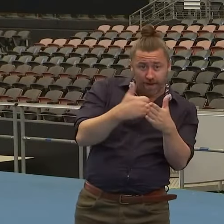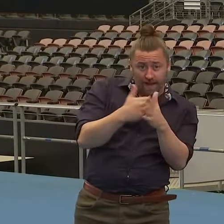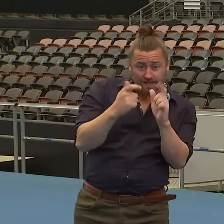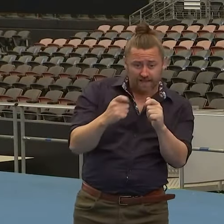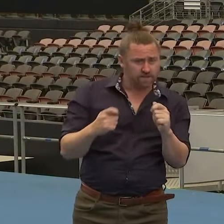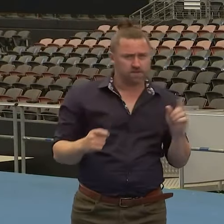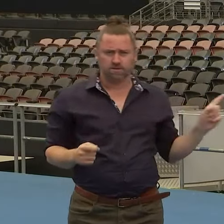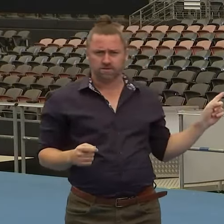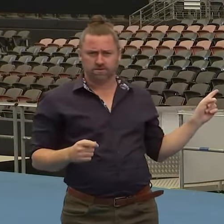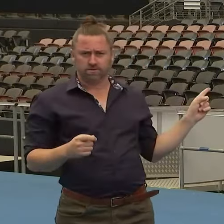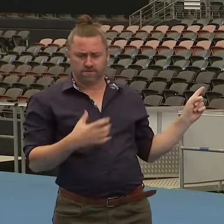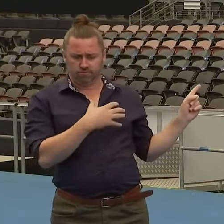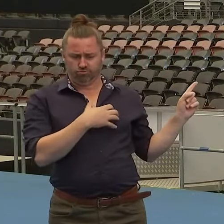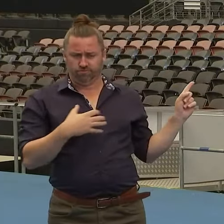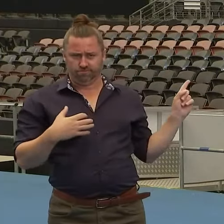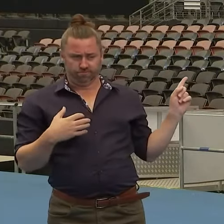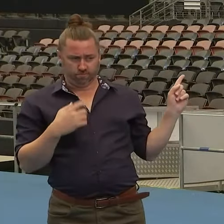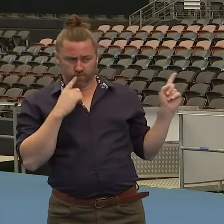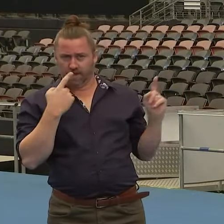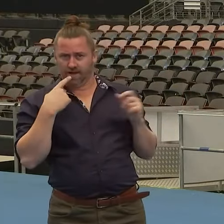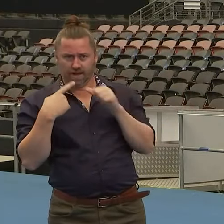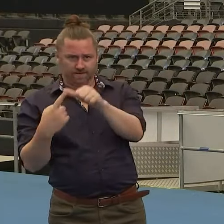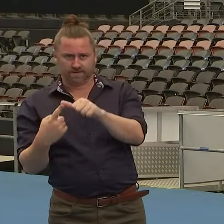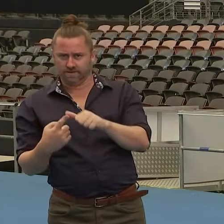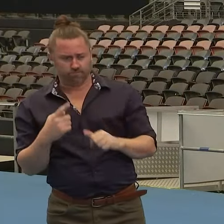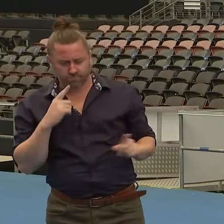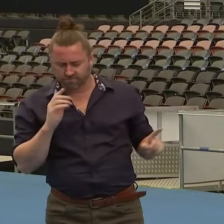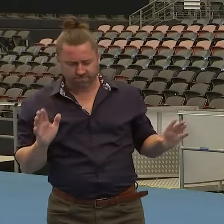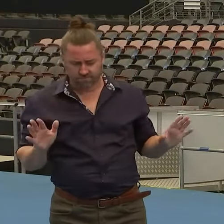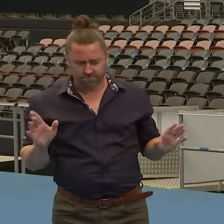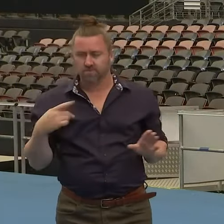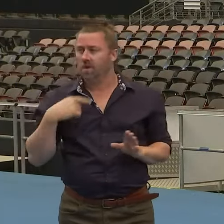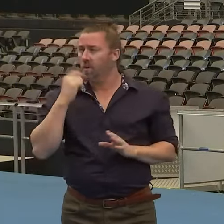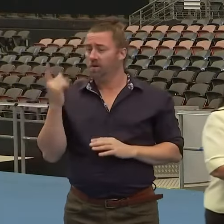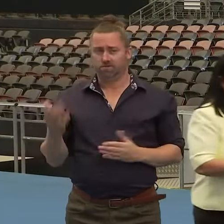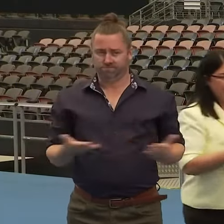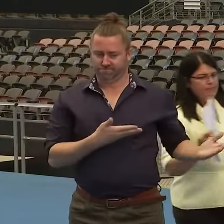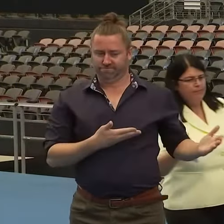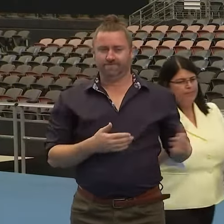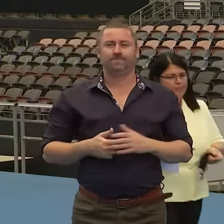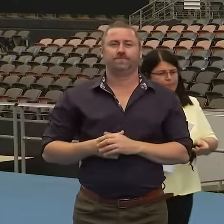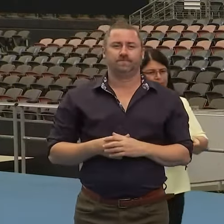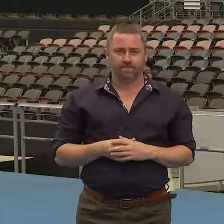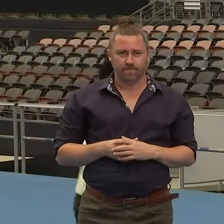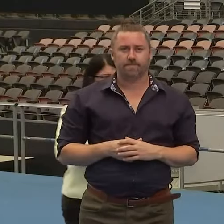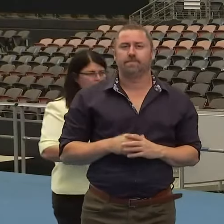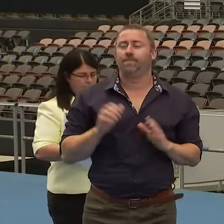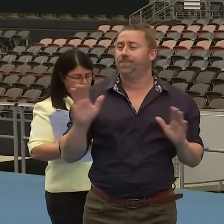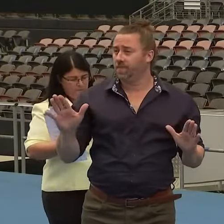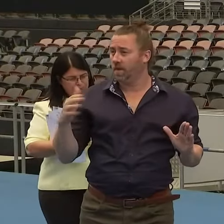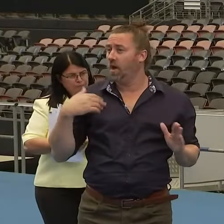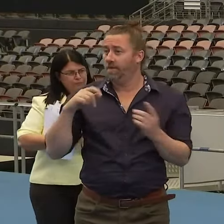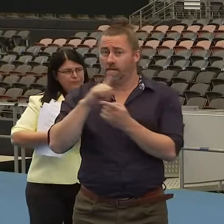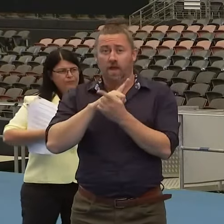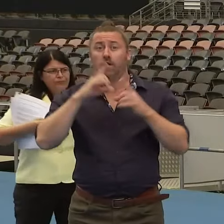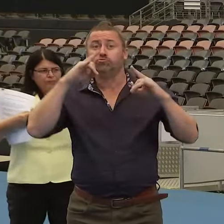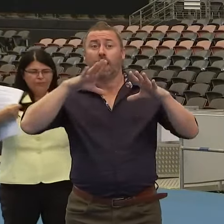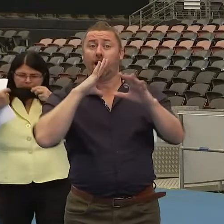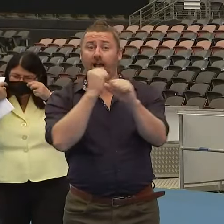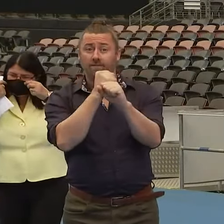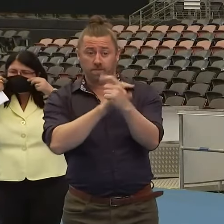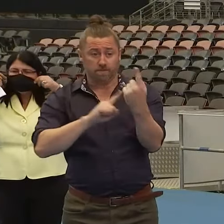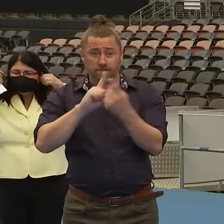I think as the Premier said, that is not what the advice is, but I'll give that to the Premier. Look, we had a meeting of National Cabinet